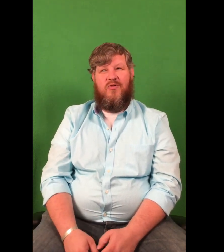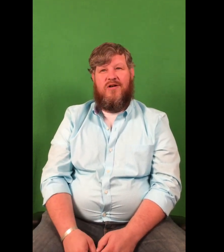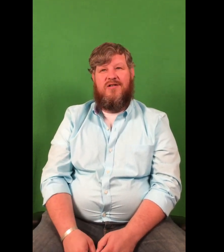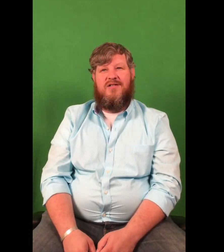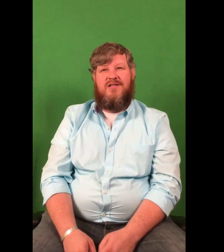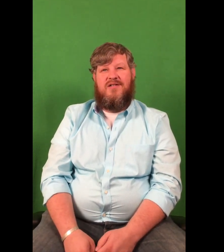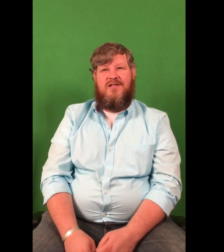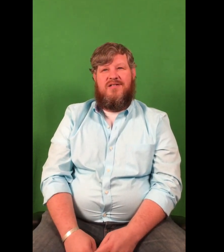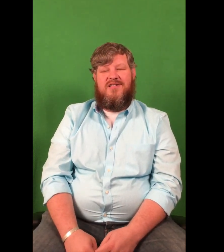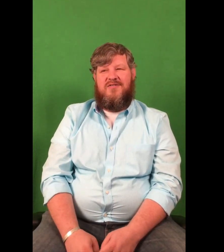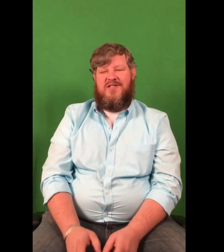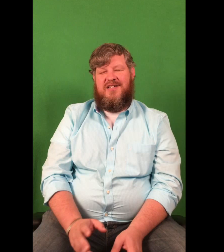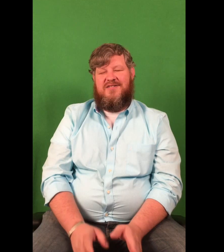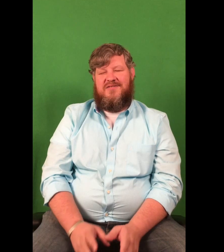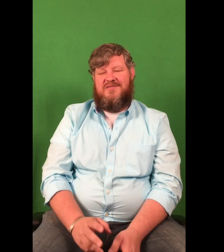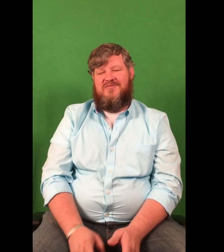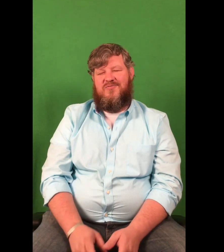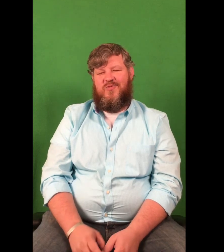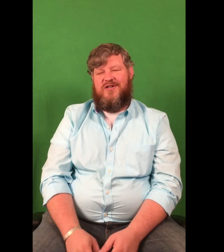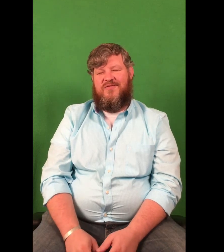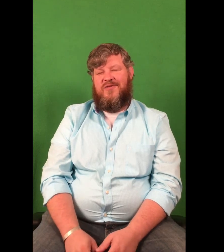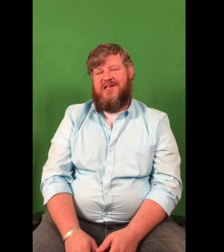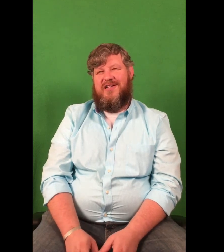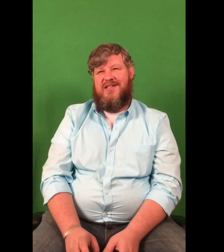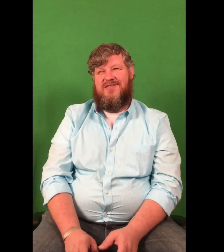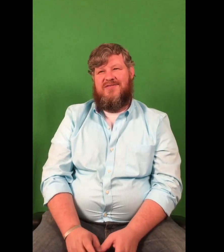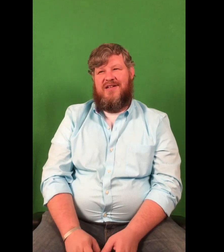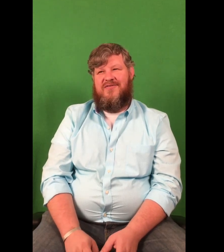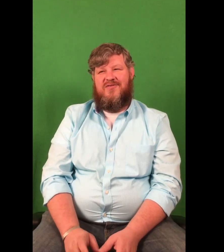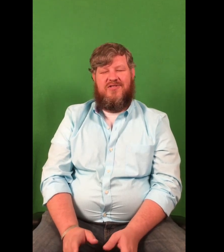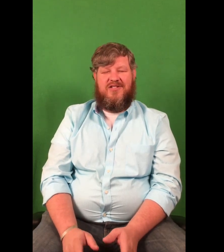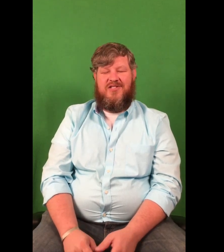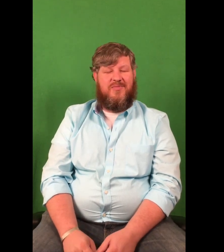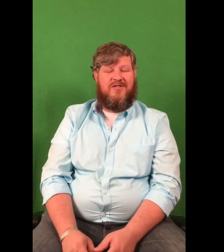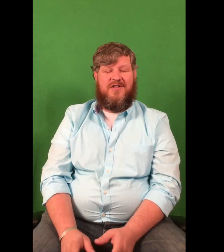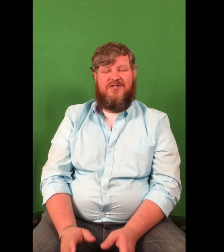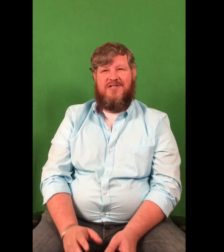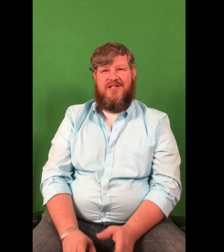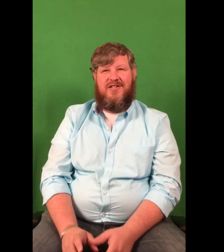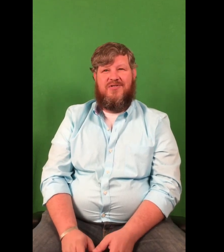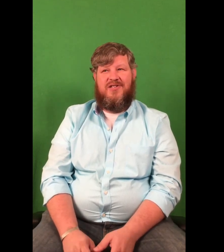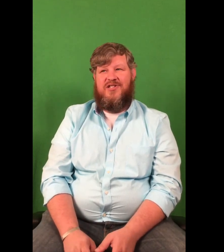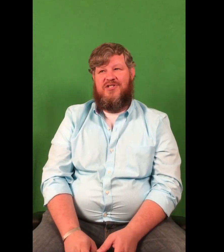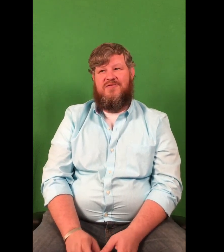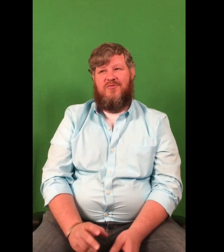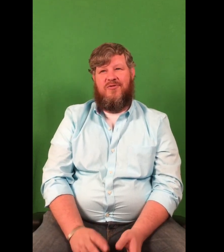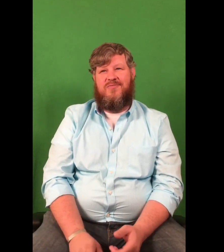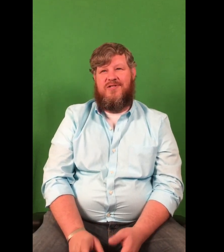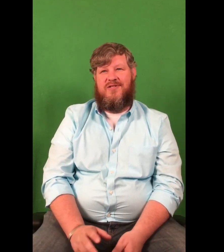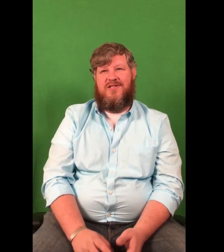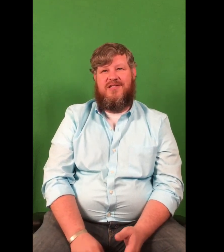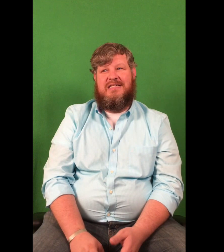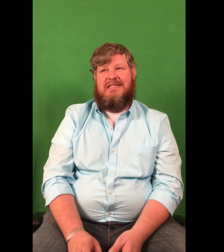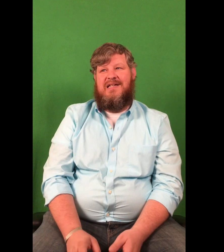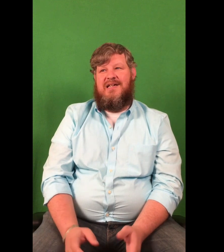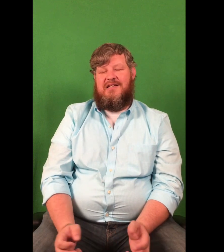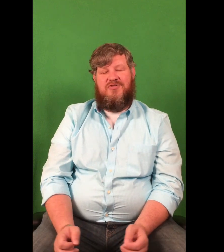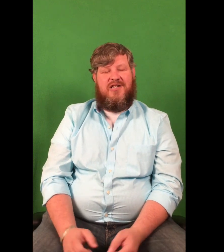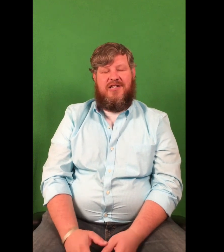war. So it was kind of weird for that, and I talked to some other veterans that that was an issue for them because they were trying to